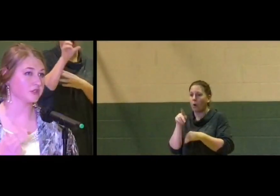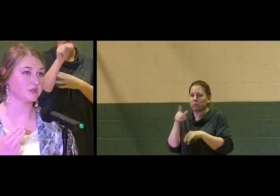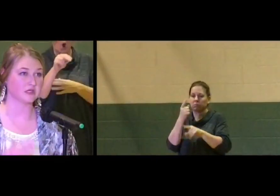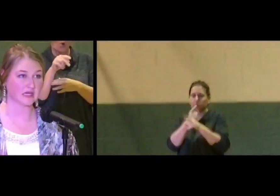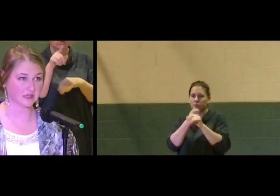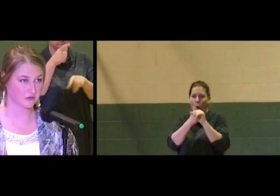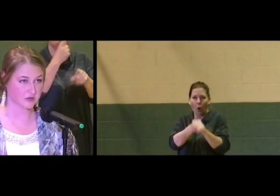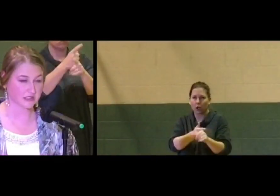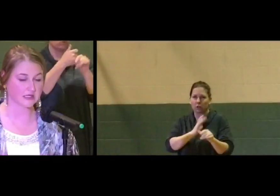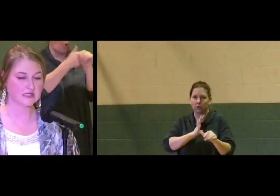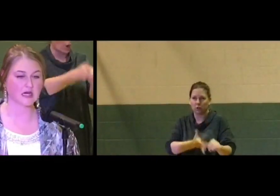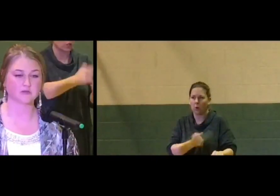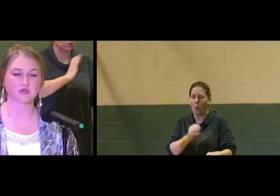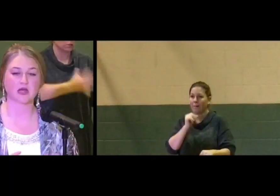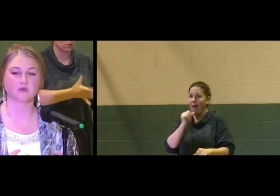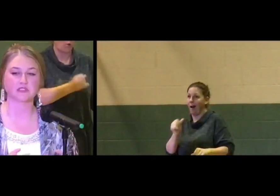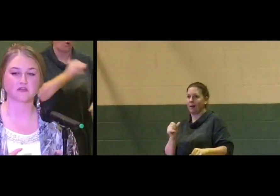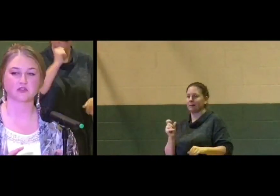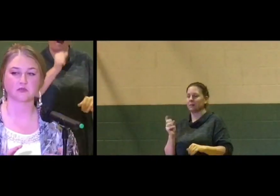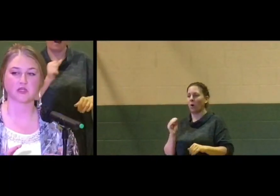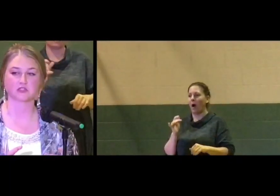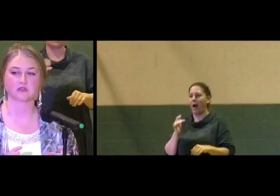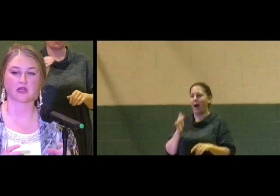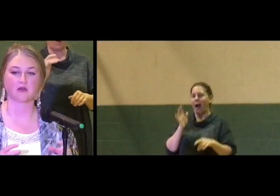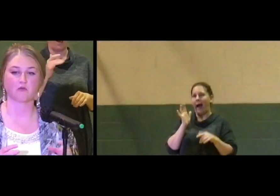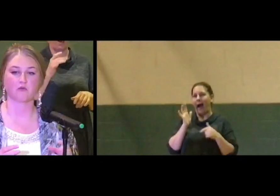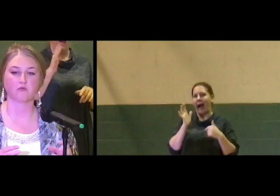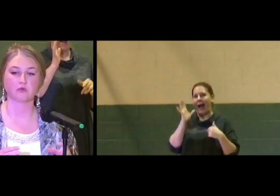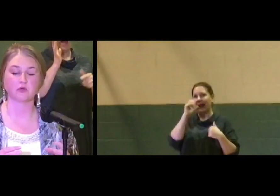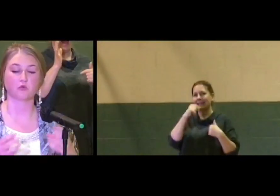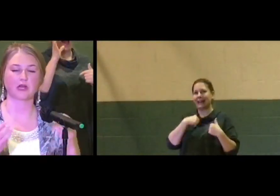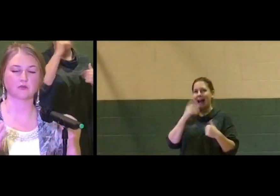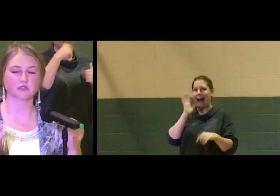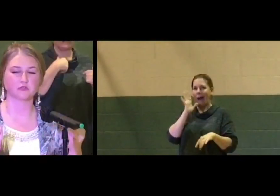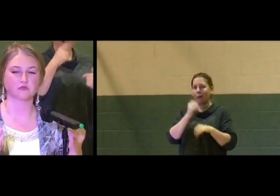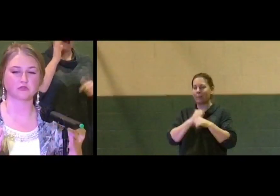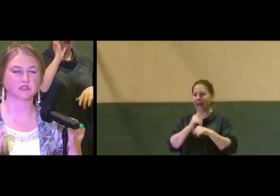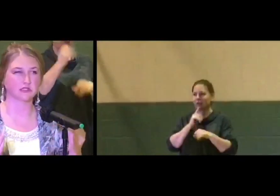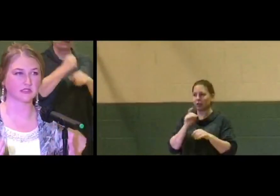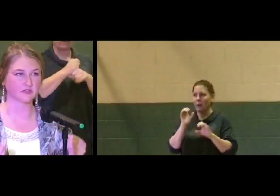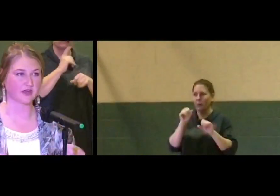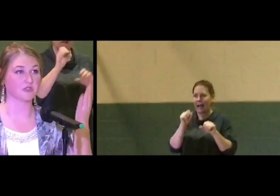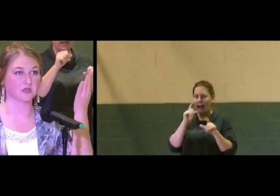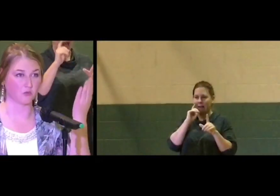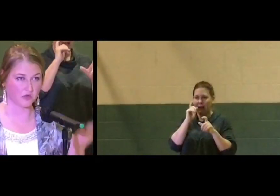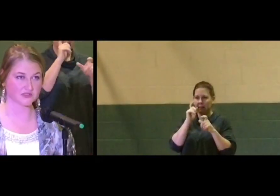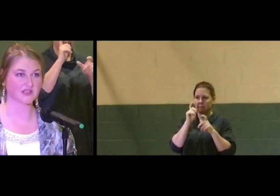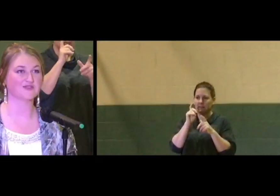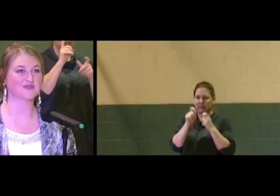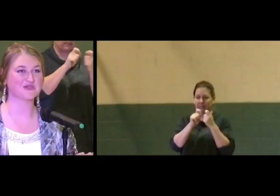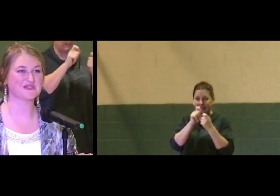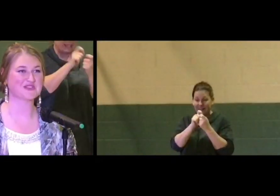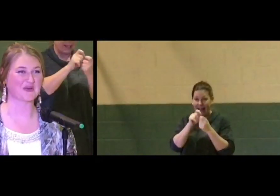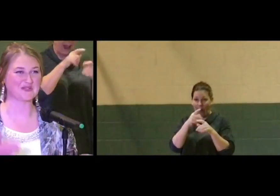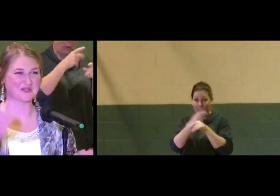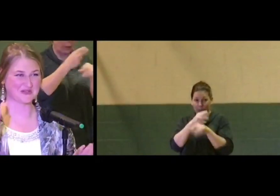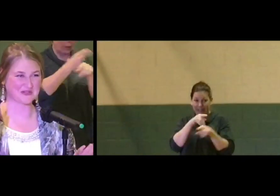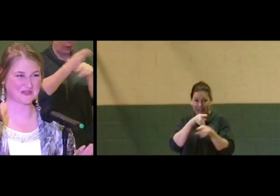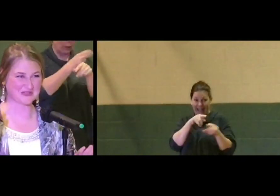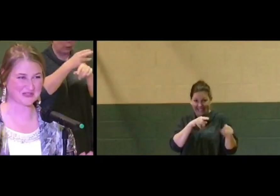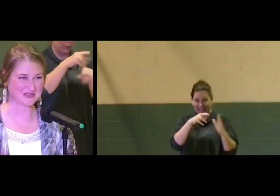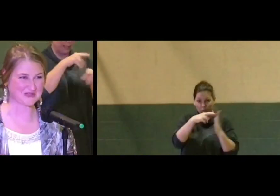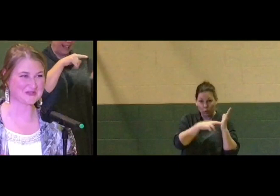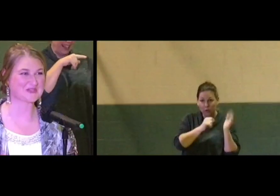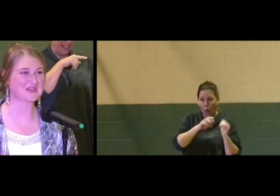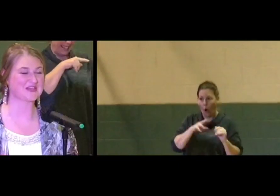You are not in order. So I would definitely make sure that we're able to solidify, are we doing one set of rules? Are we doing